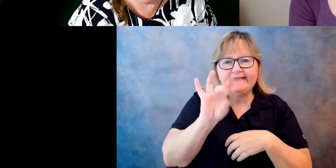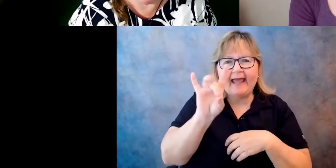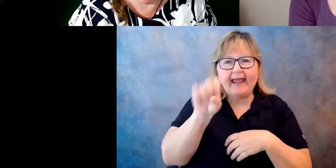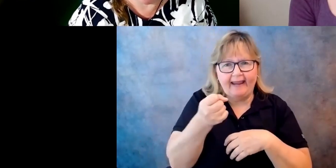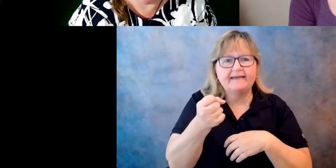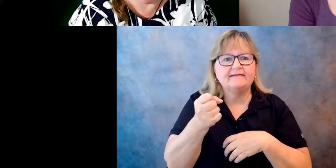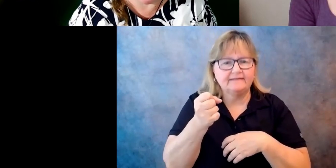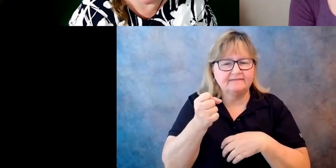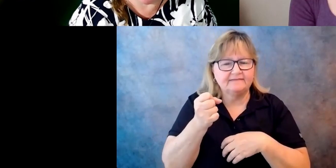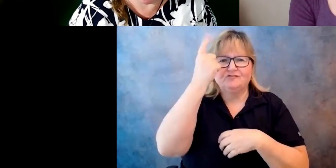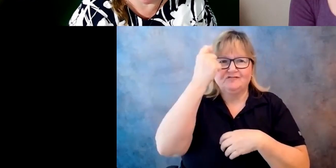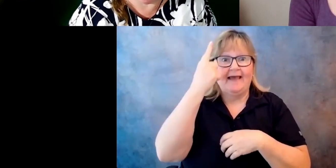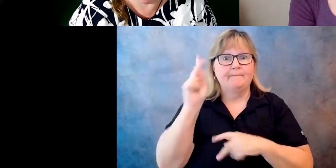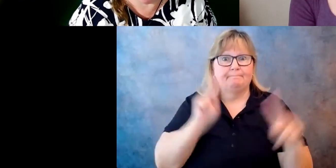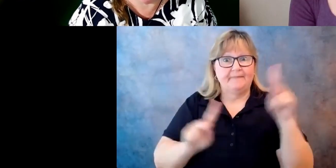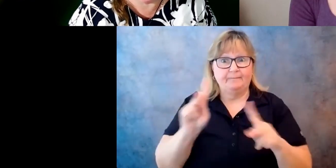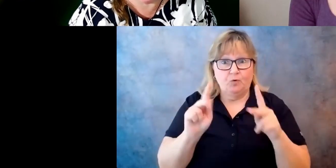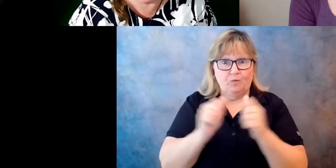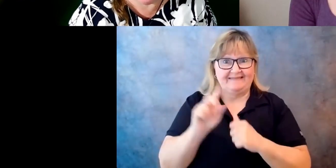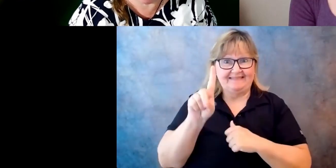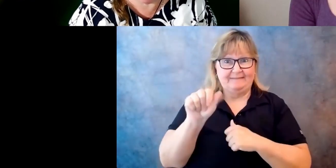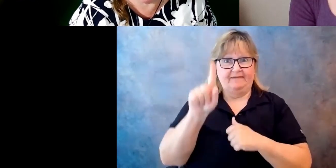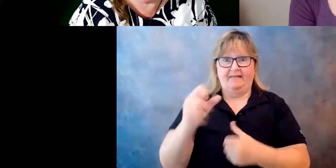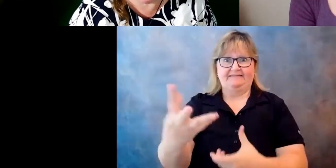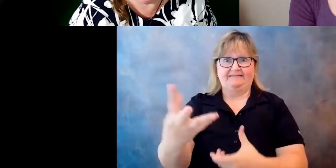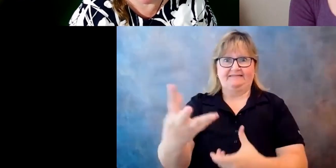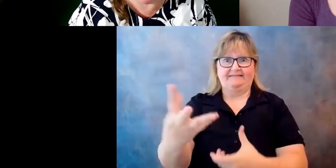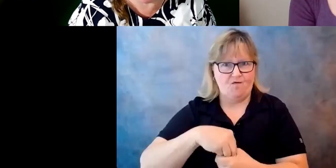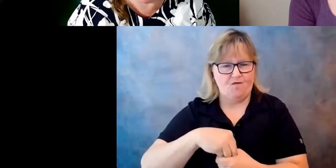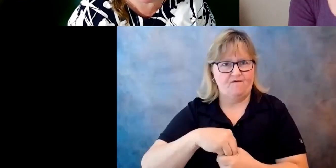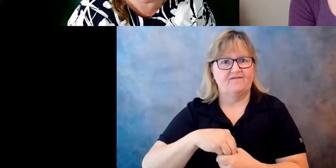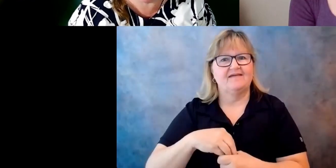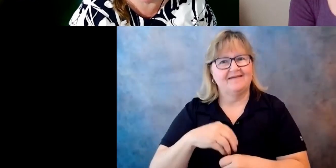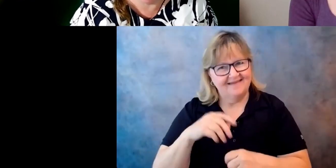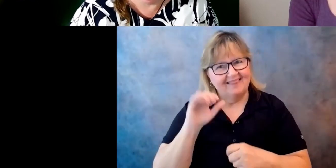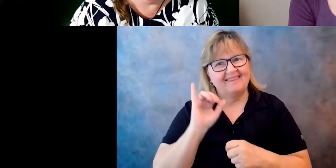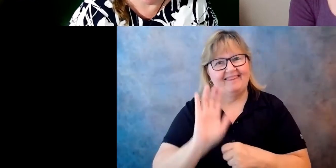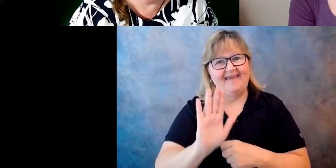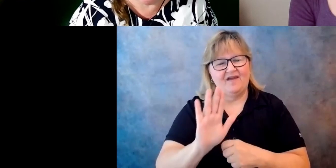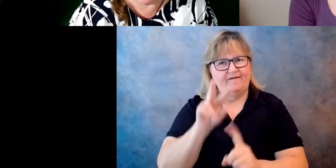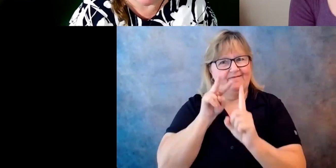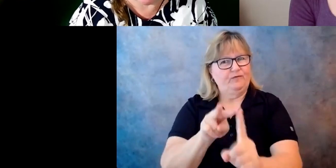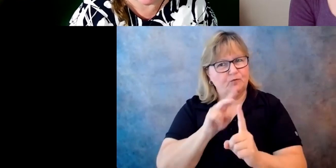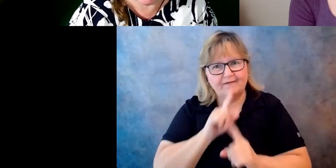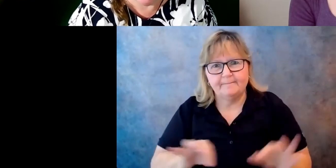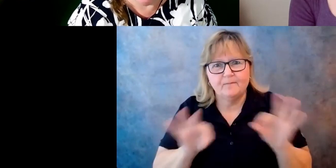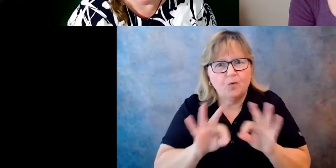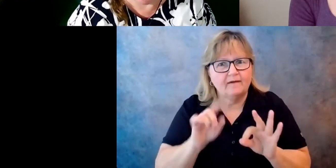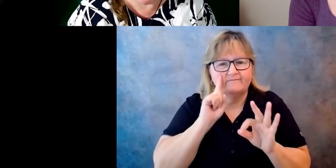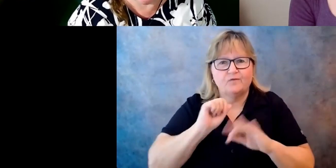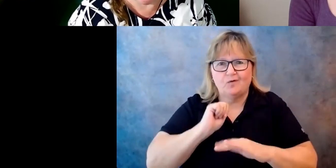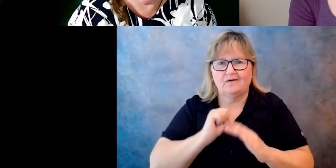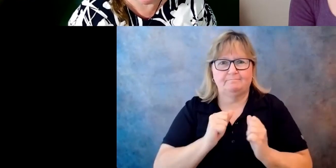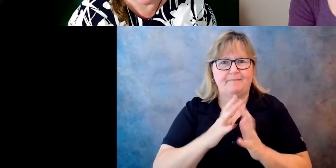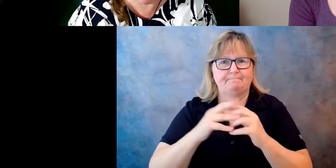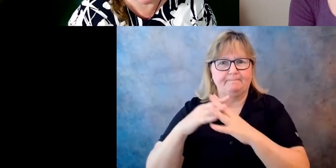with disabilities was essential to the successful design and implementation of programs, and